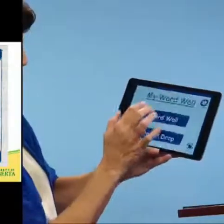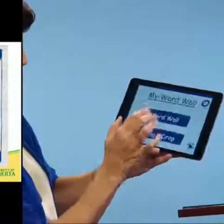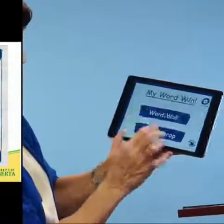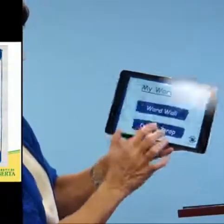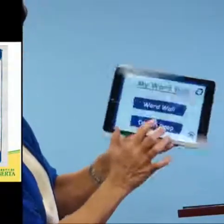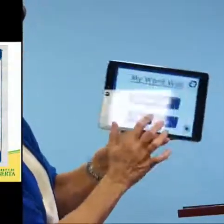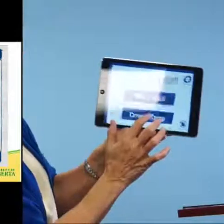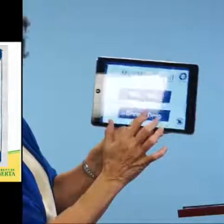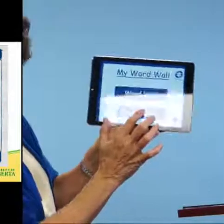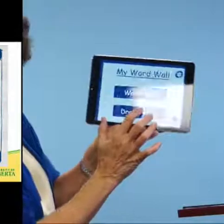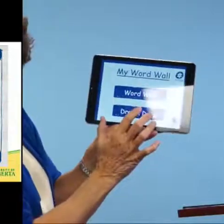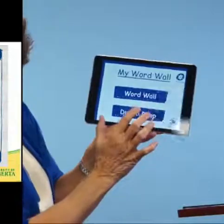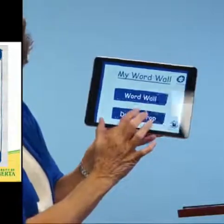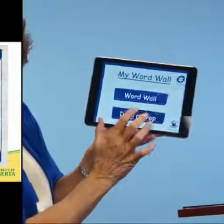So it's right here. Drag and drop.